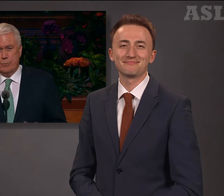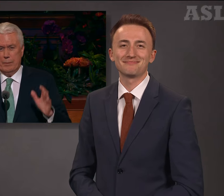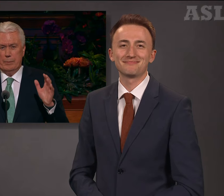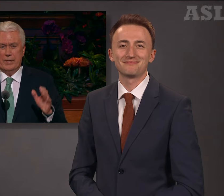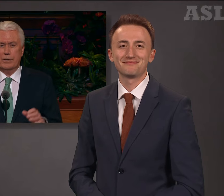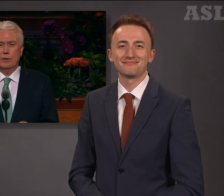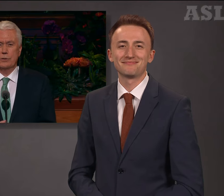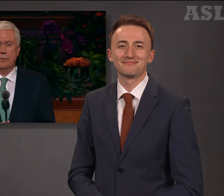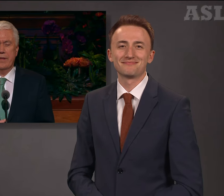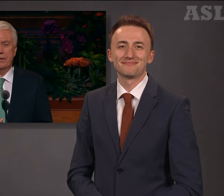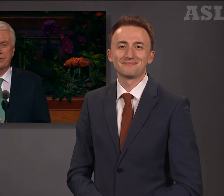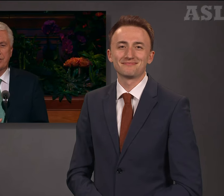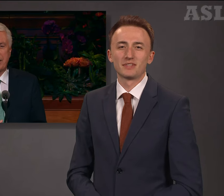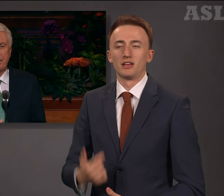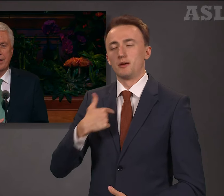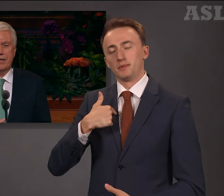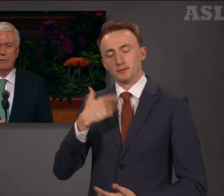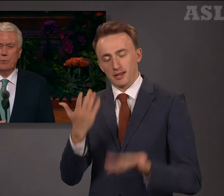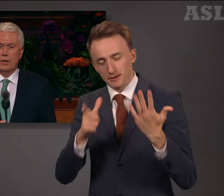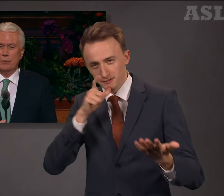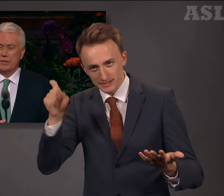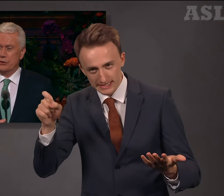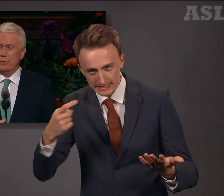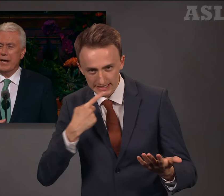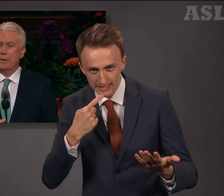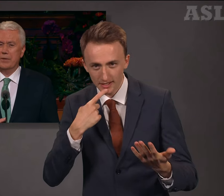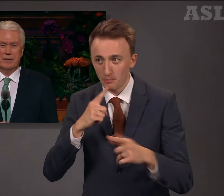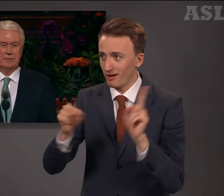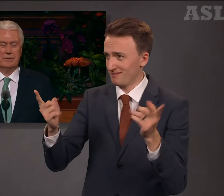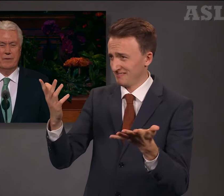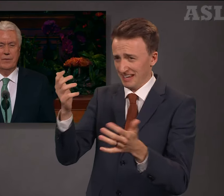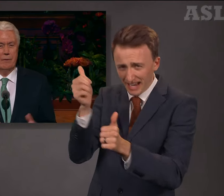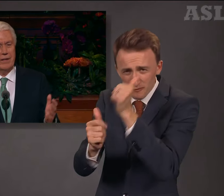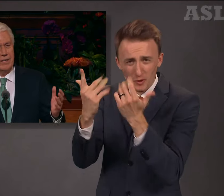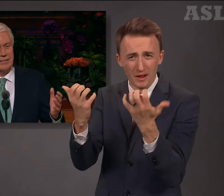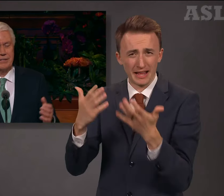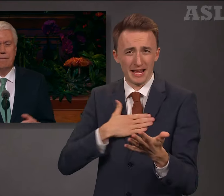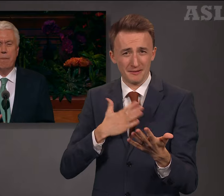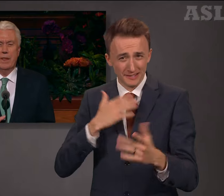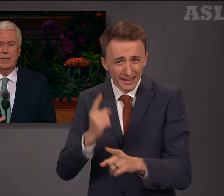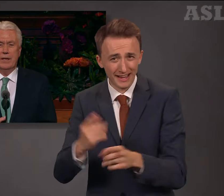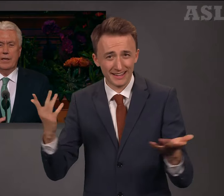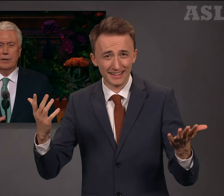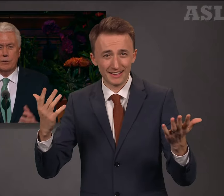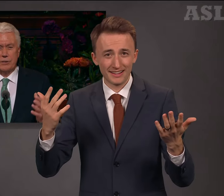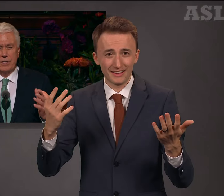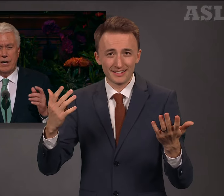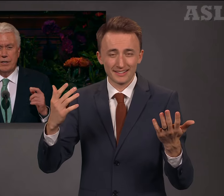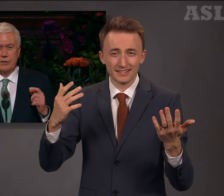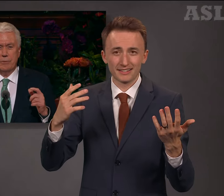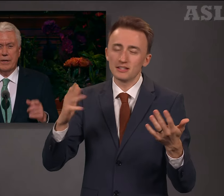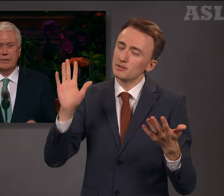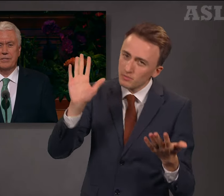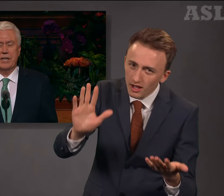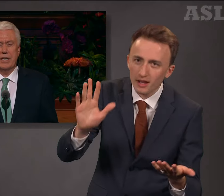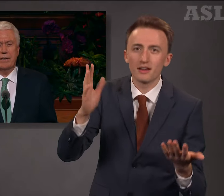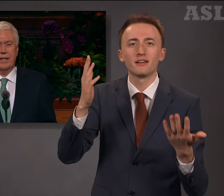probably goes without saying that everyone wants to be happy. Nevertheless, it goes also without saying that